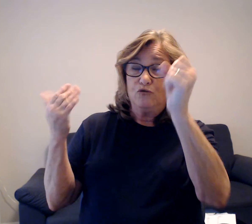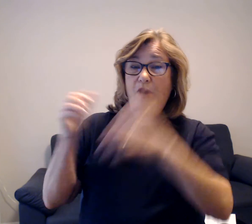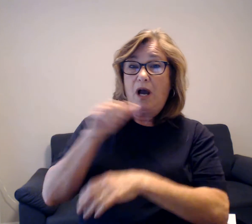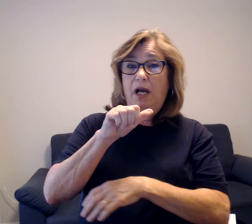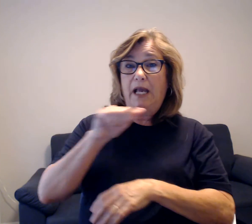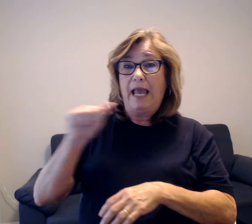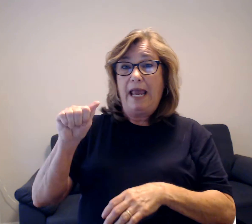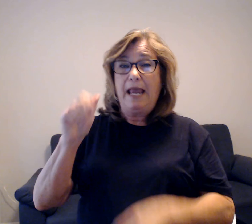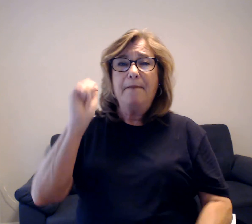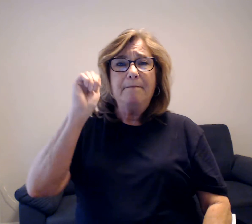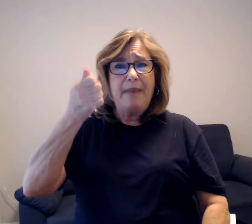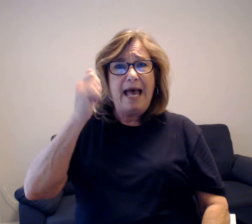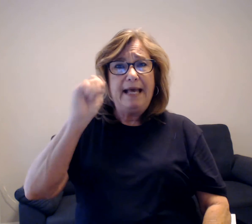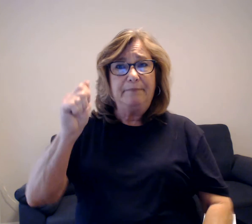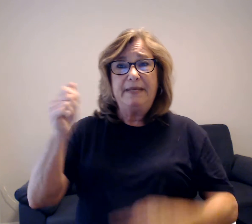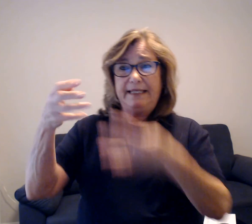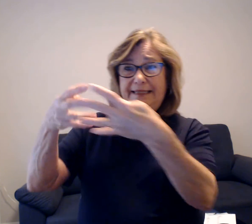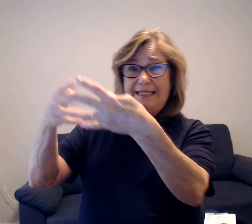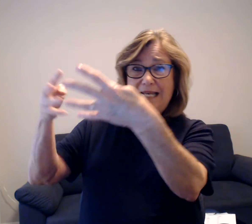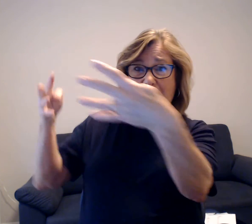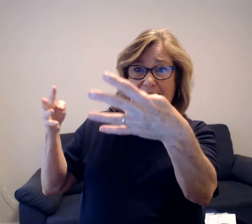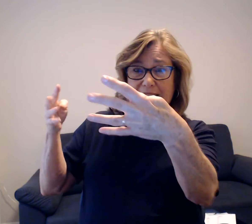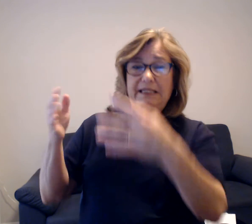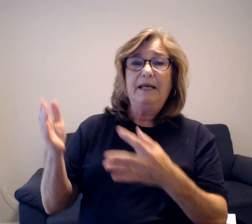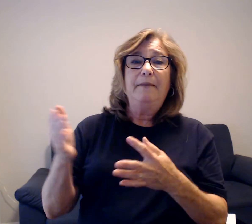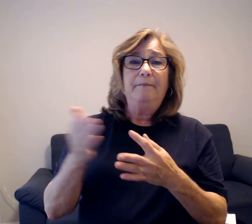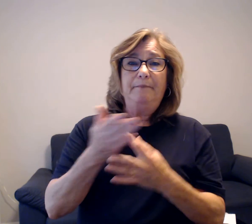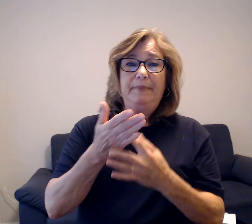between two trees.